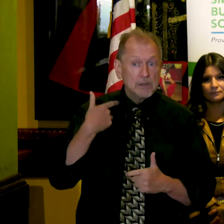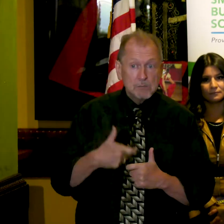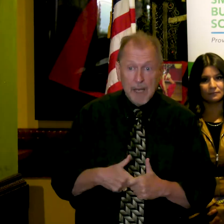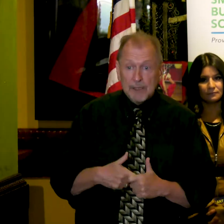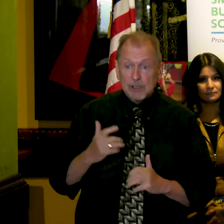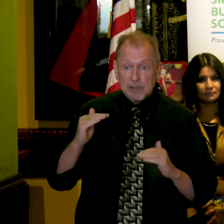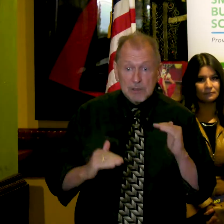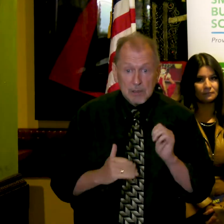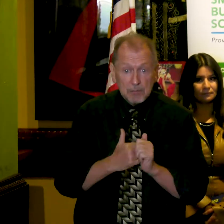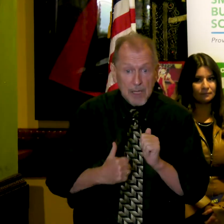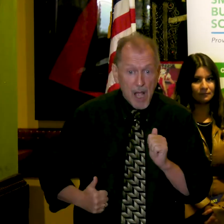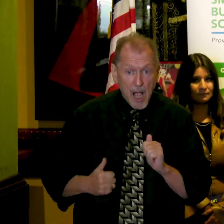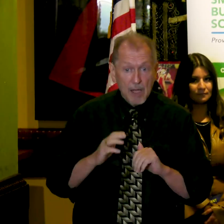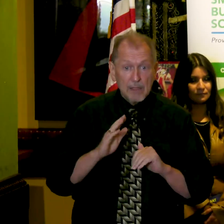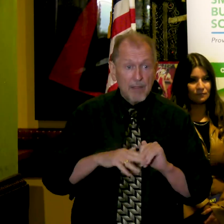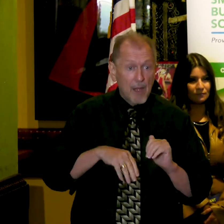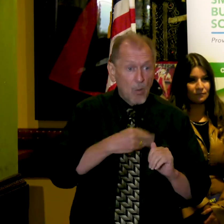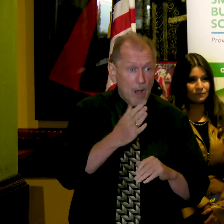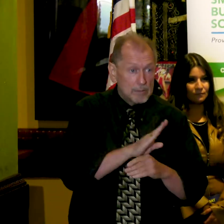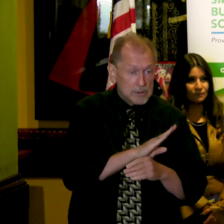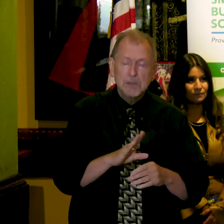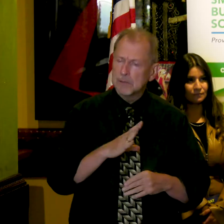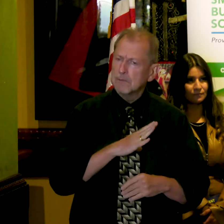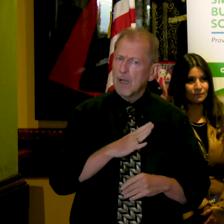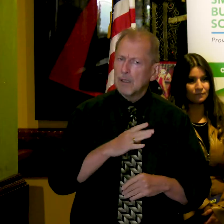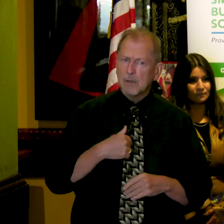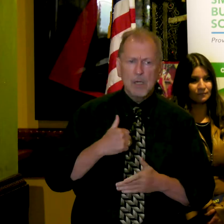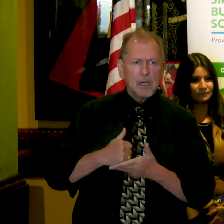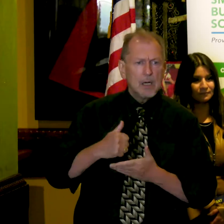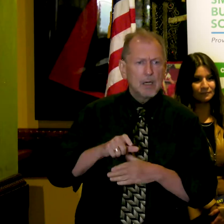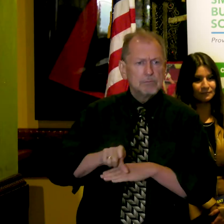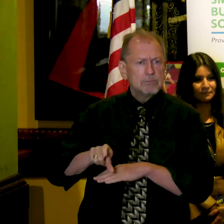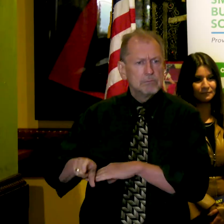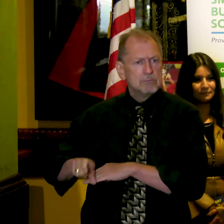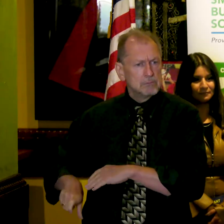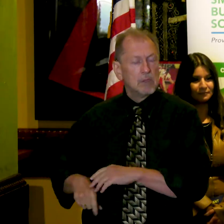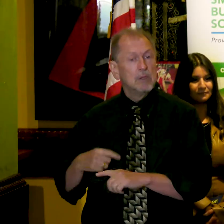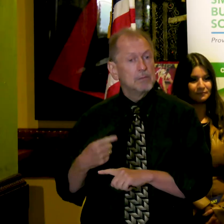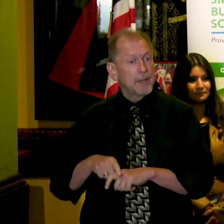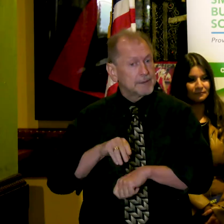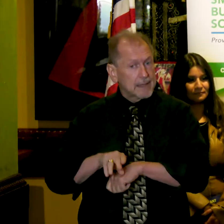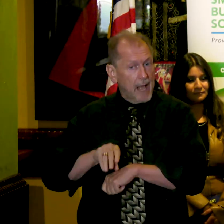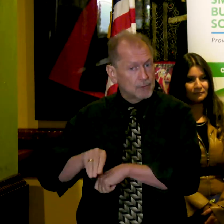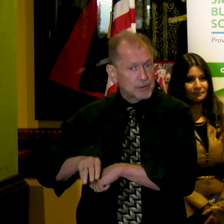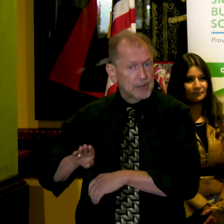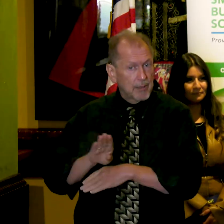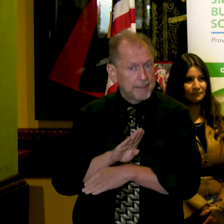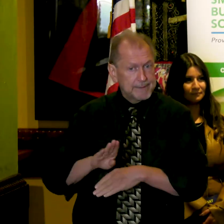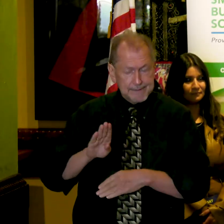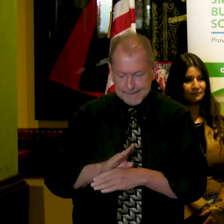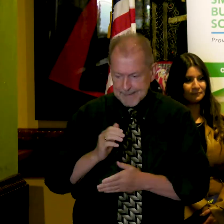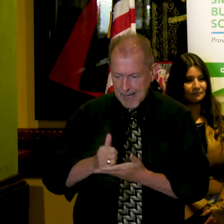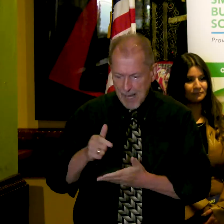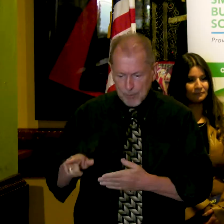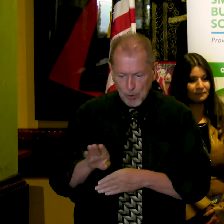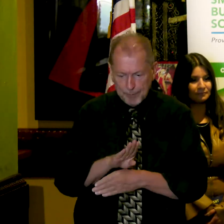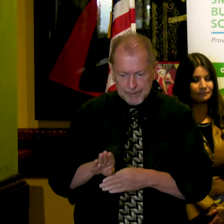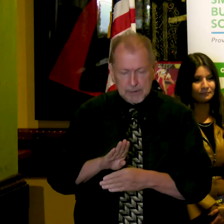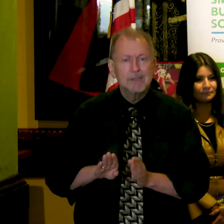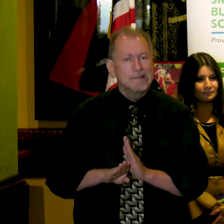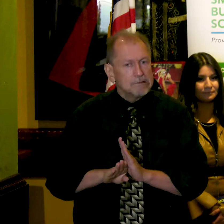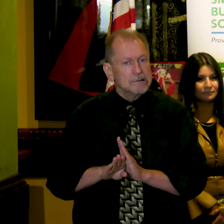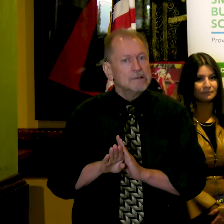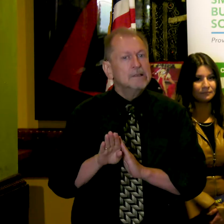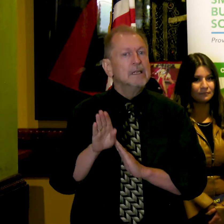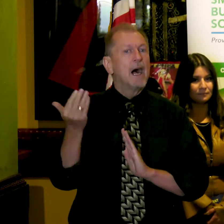scale their operations along with the all-important one-on-one business advising that can help entrepreneurs speed their business growth.